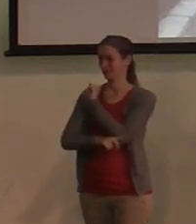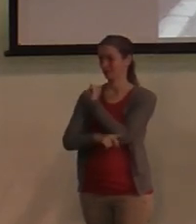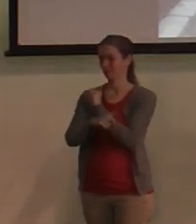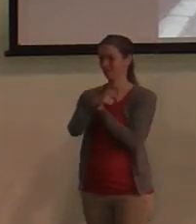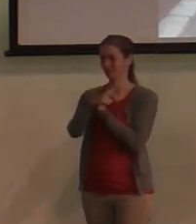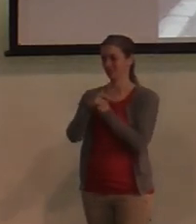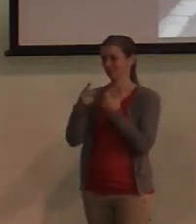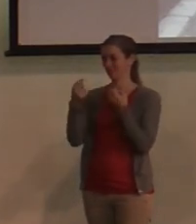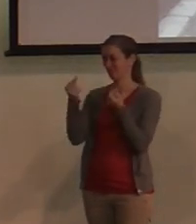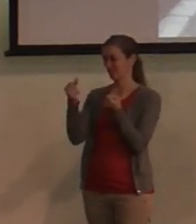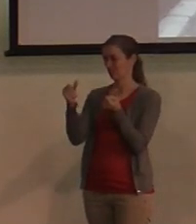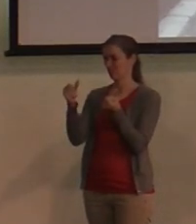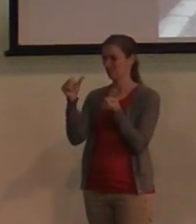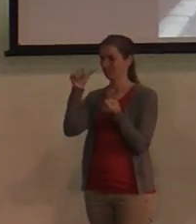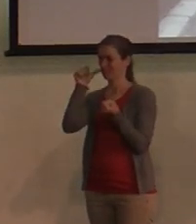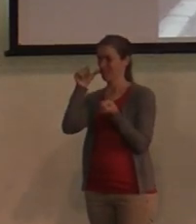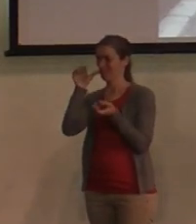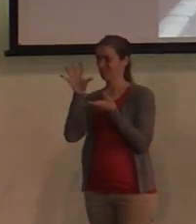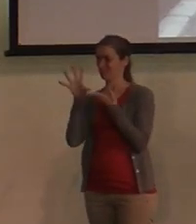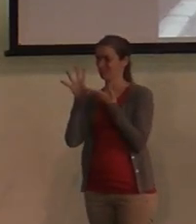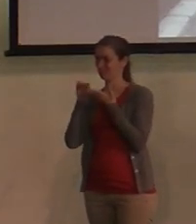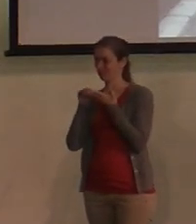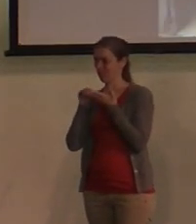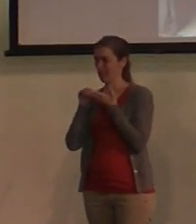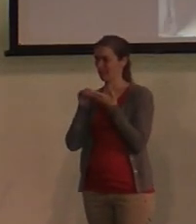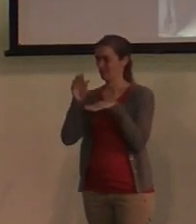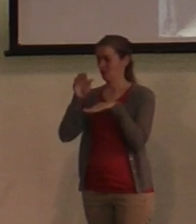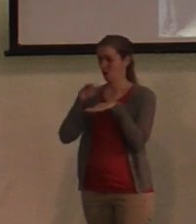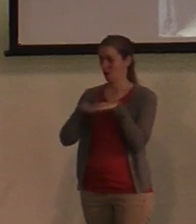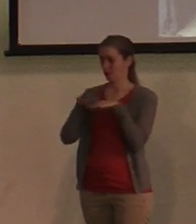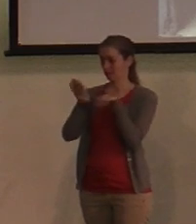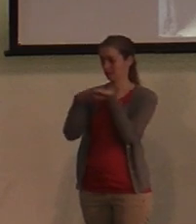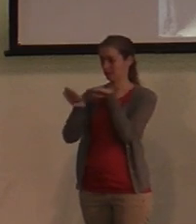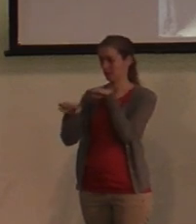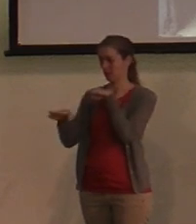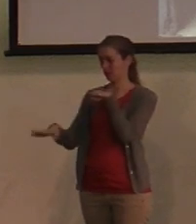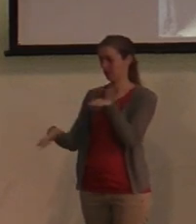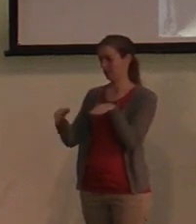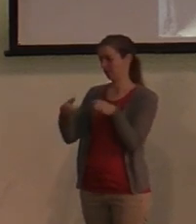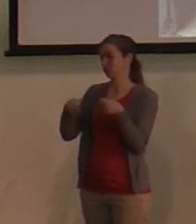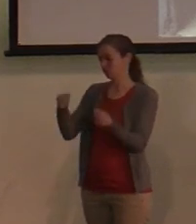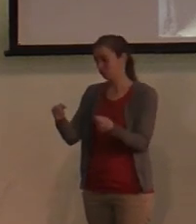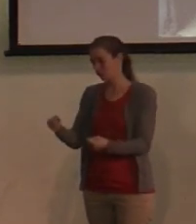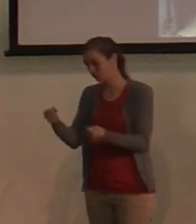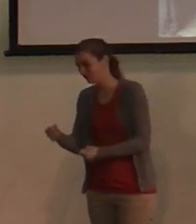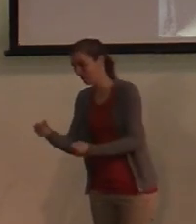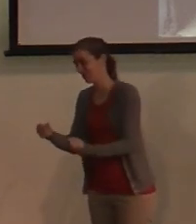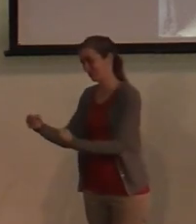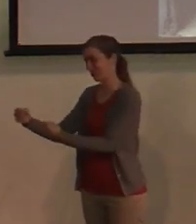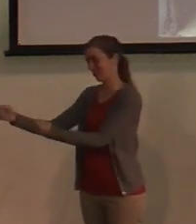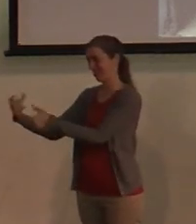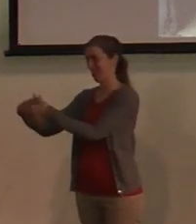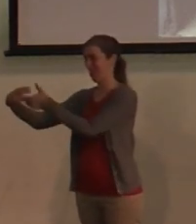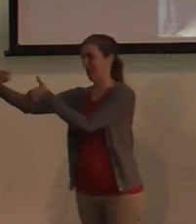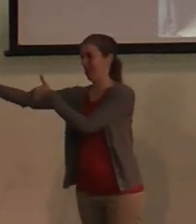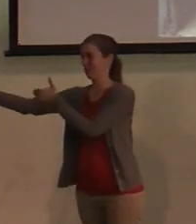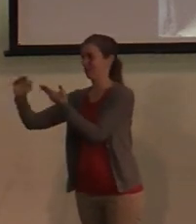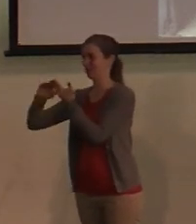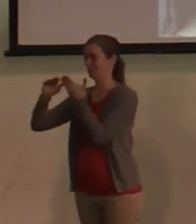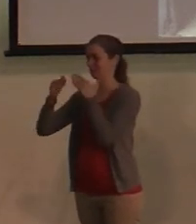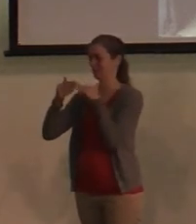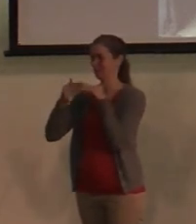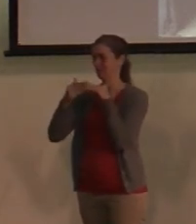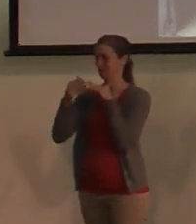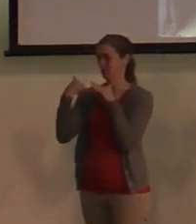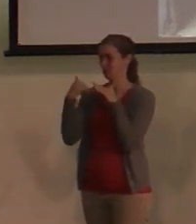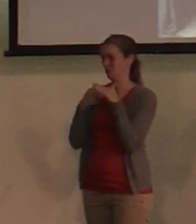and they would just go up and down those stairs and take the trash out of the city, and that's as it passed about two inches from us